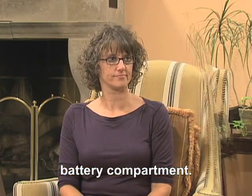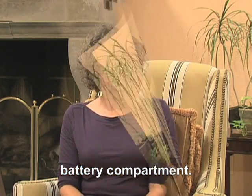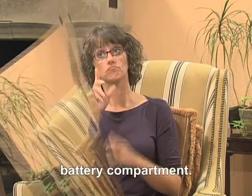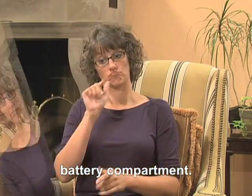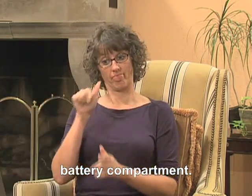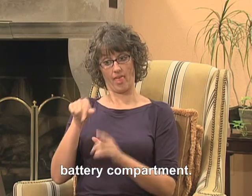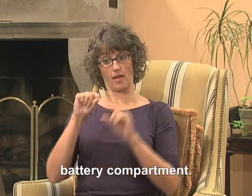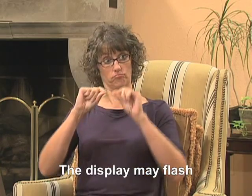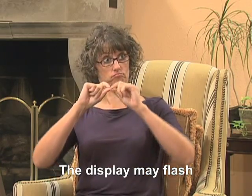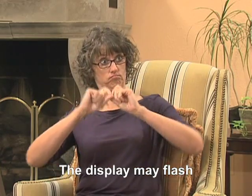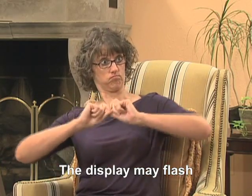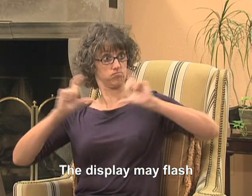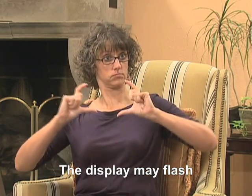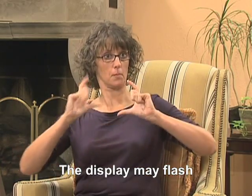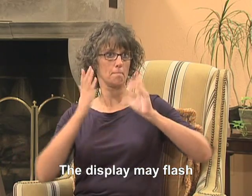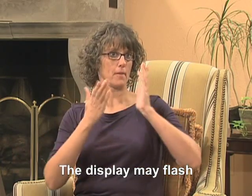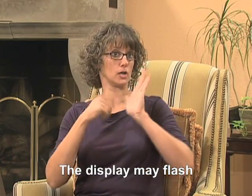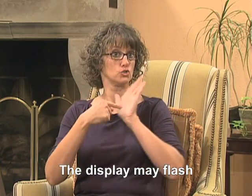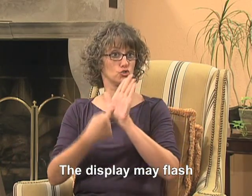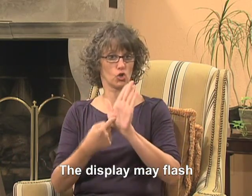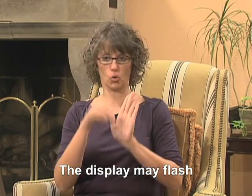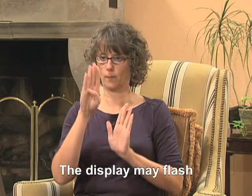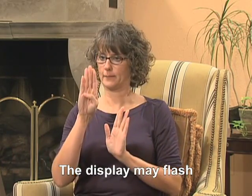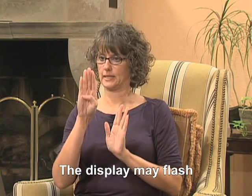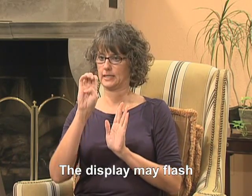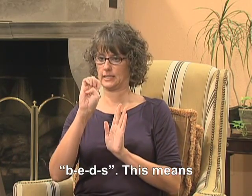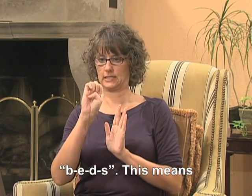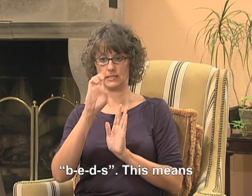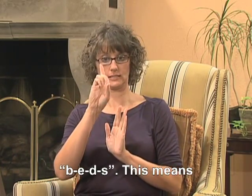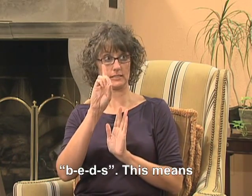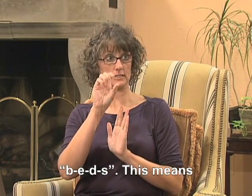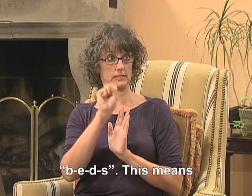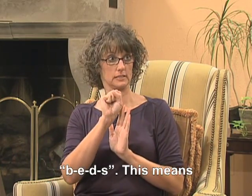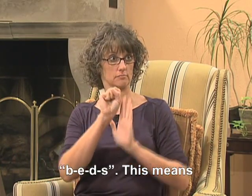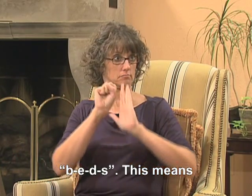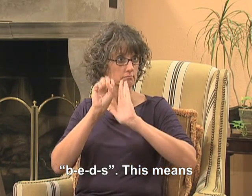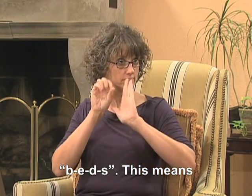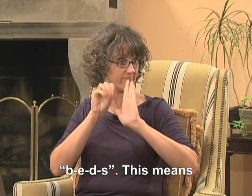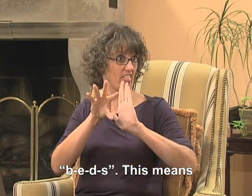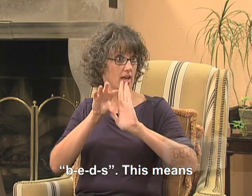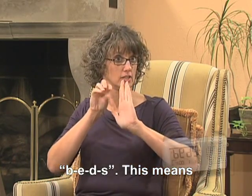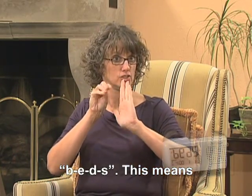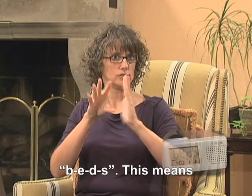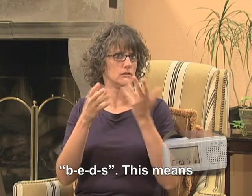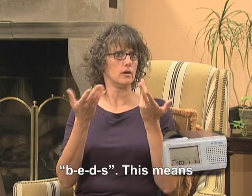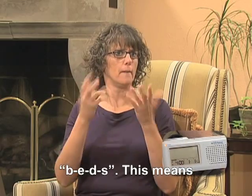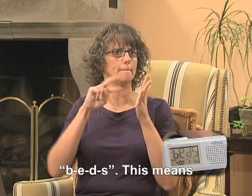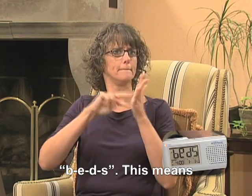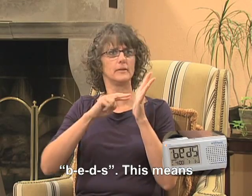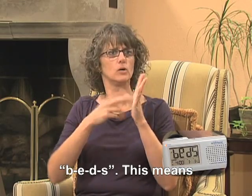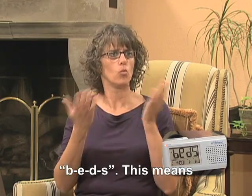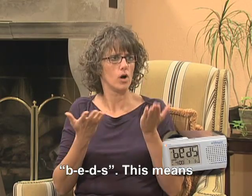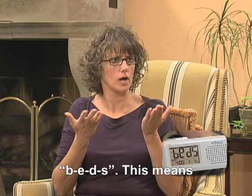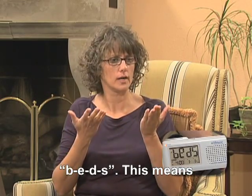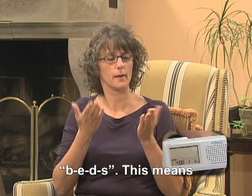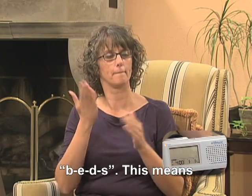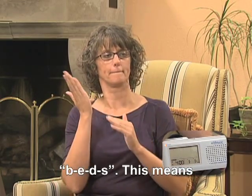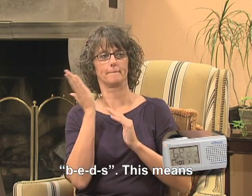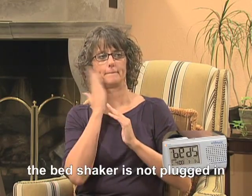The display may flash B-E-D-S. This means